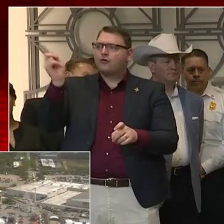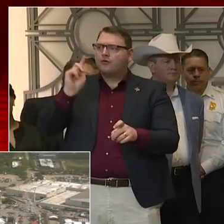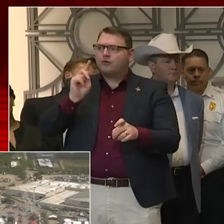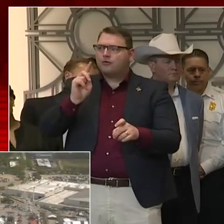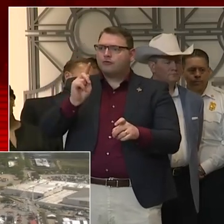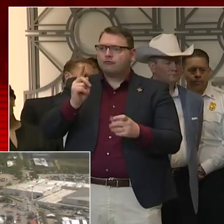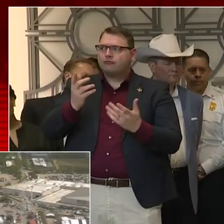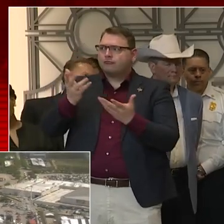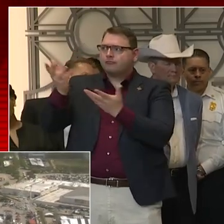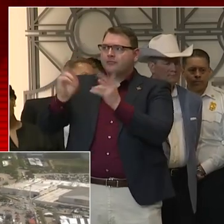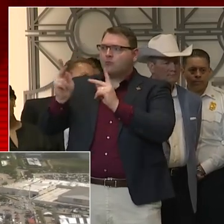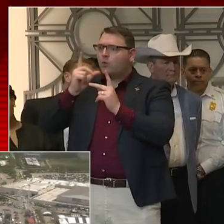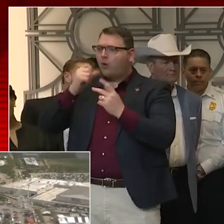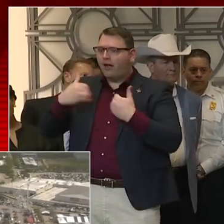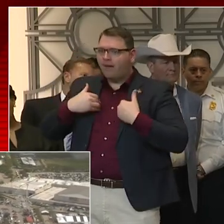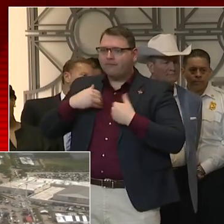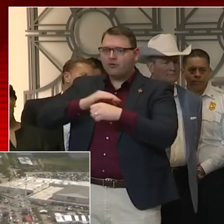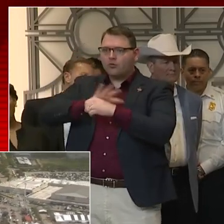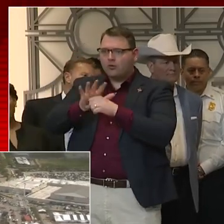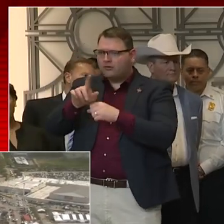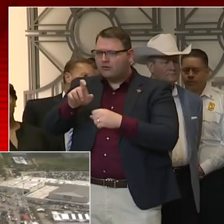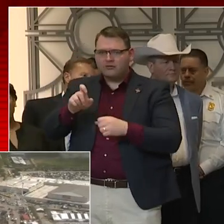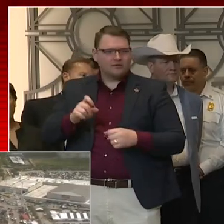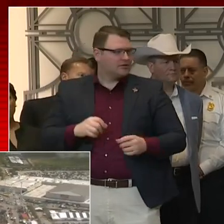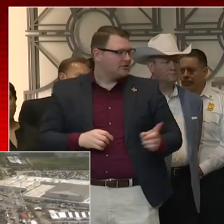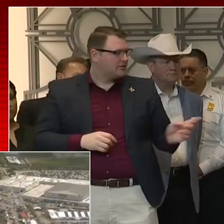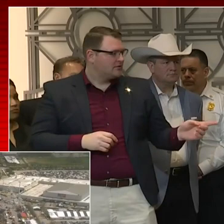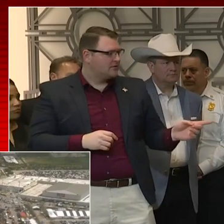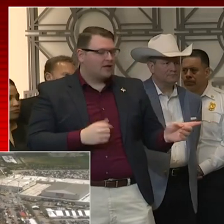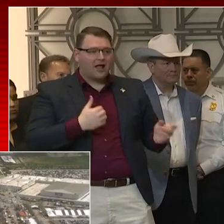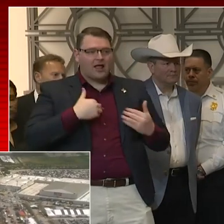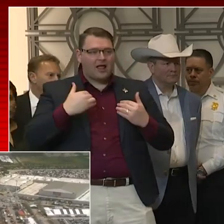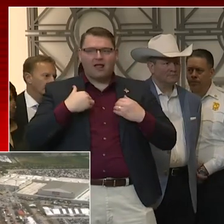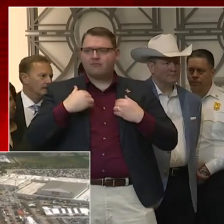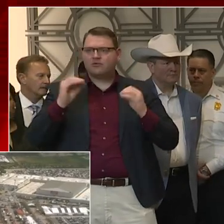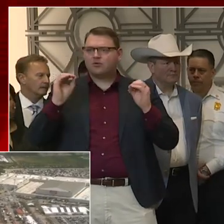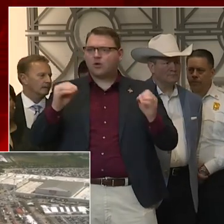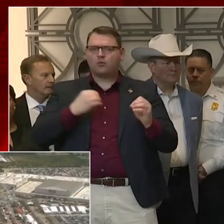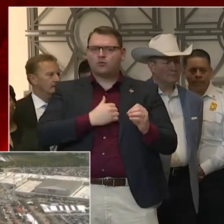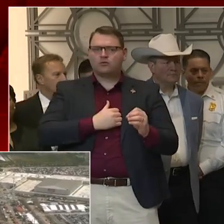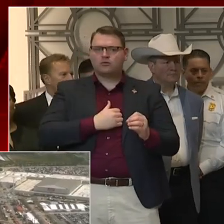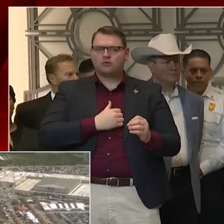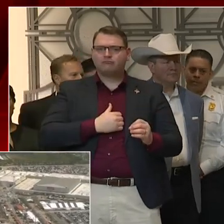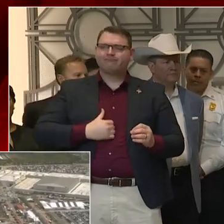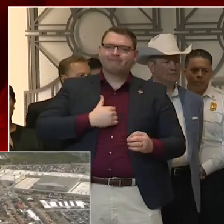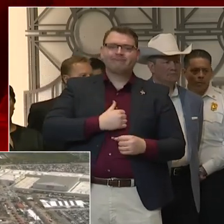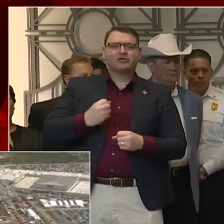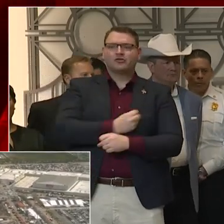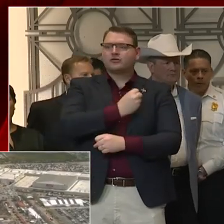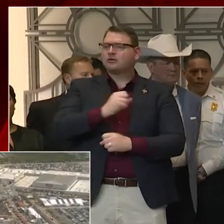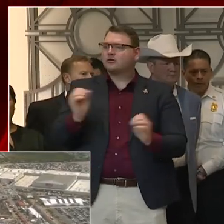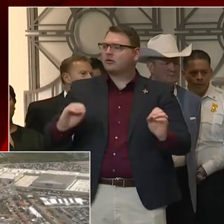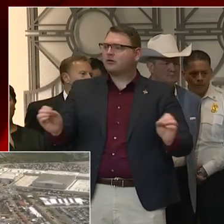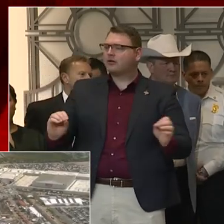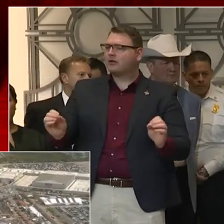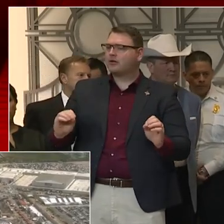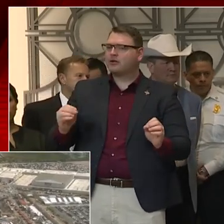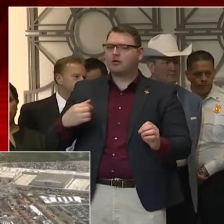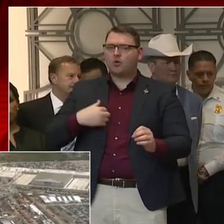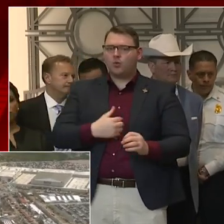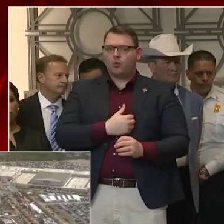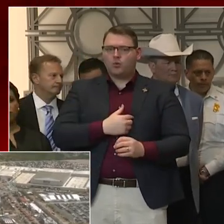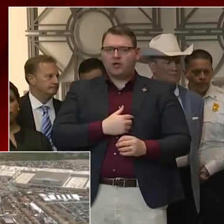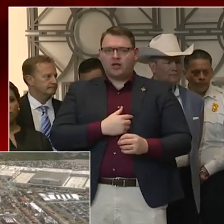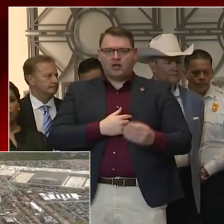Should these actions have been taken before? Let me just answer. I have no regrets, because we're based in decision based on the science